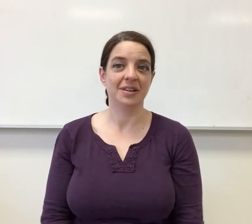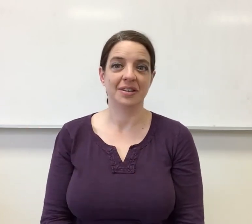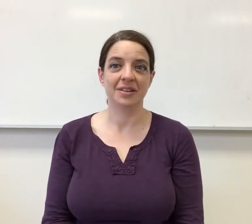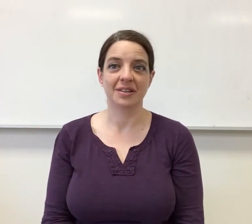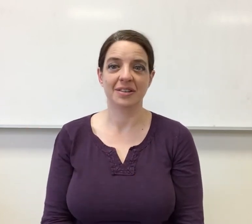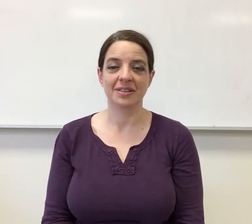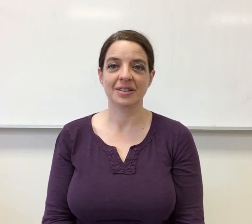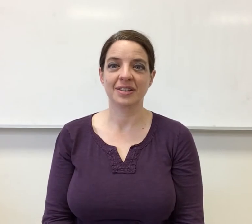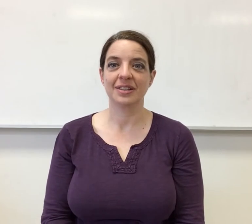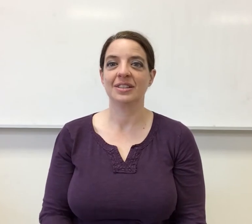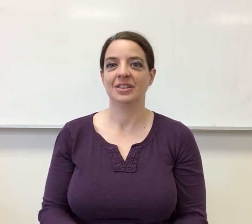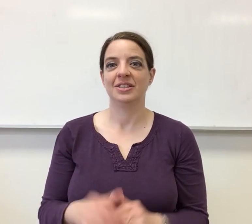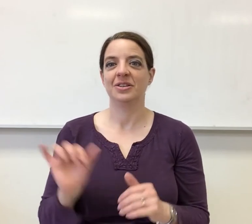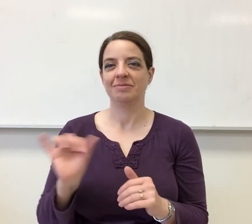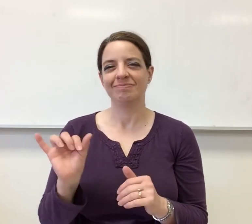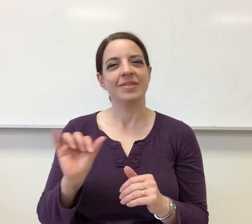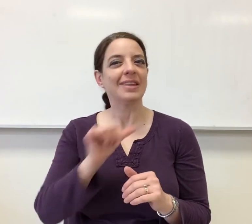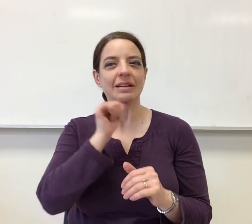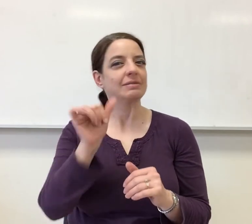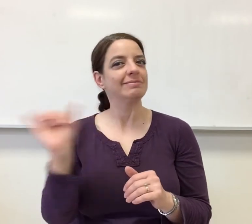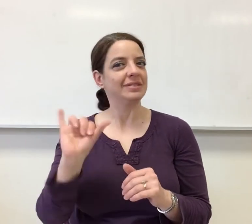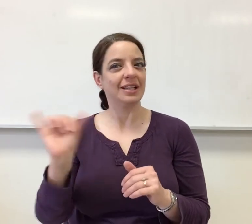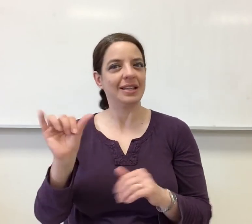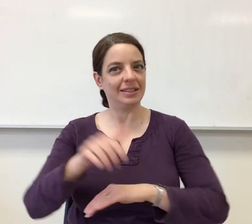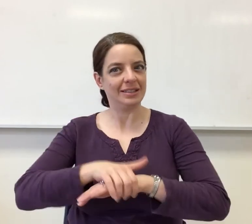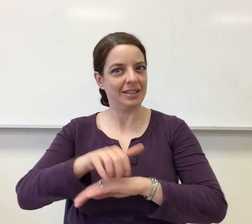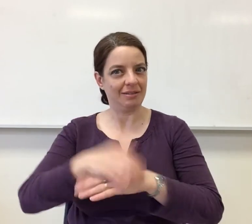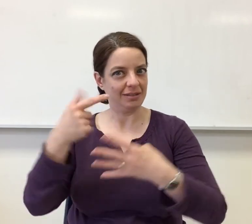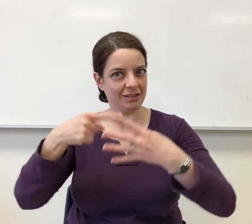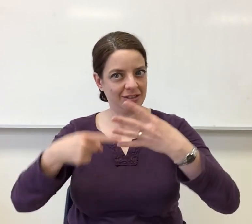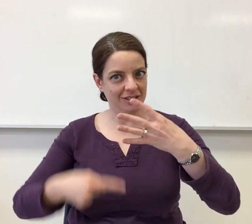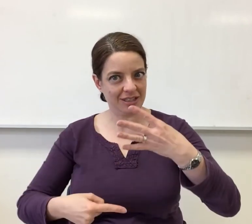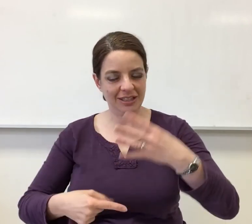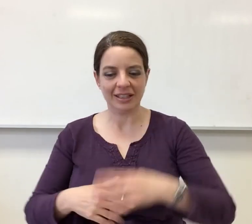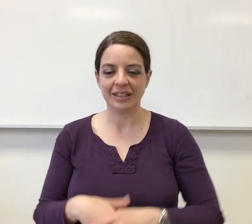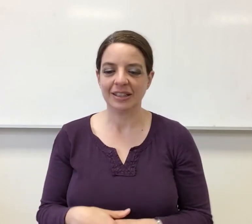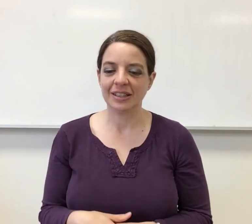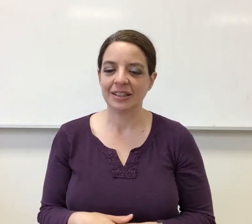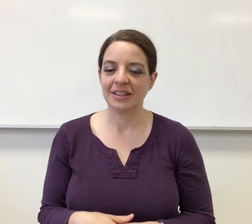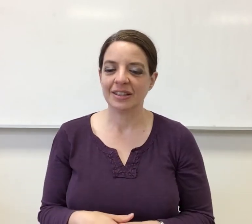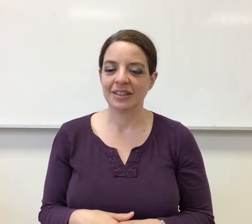but that's not the same list of words that we have in English.